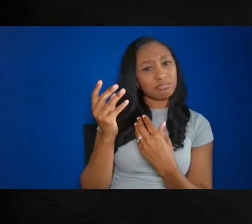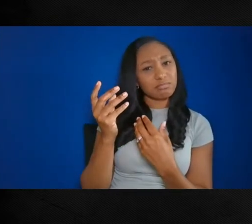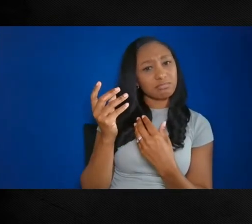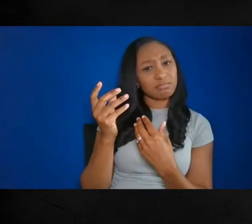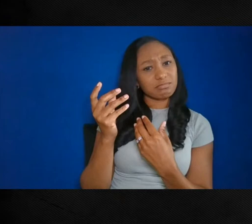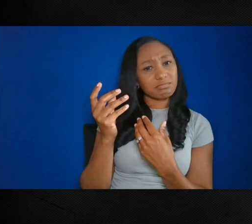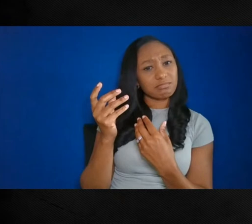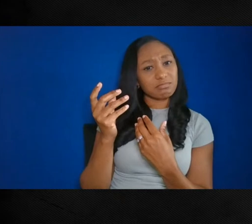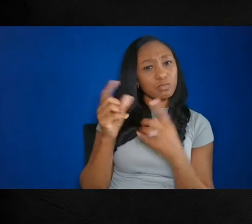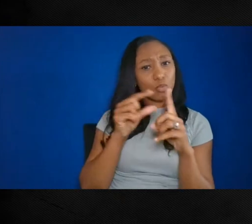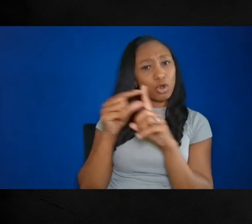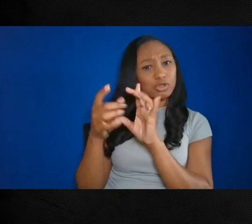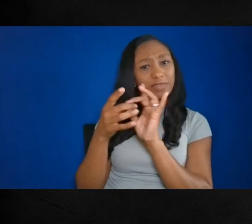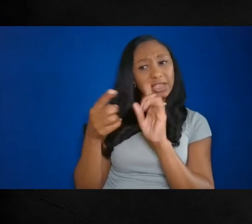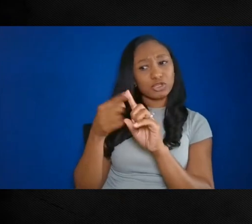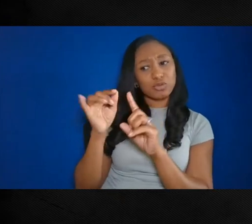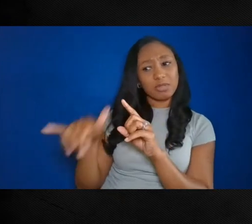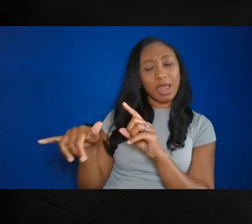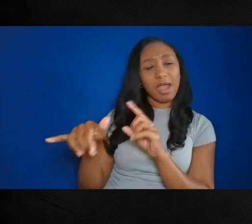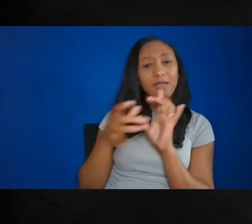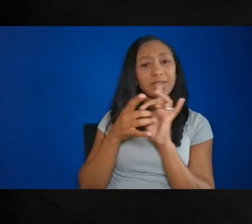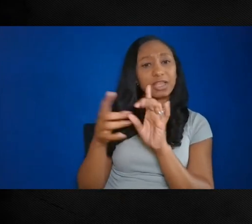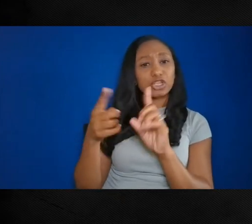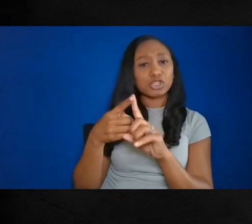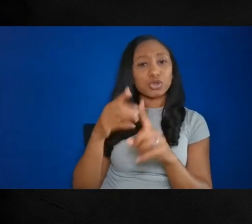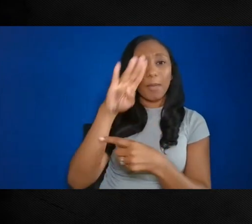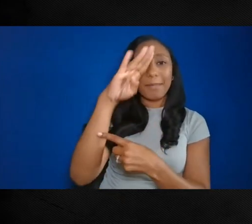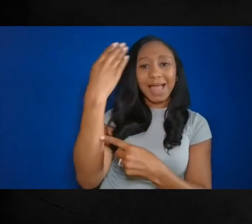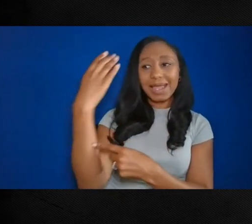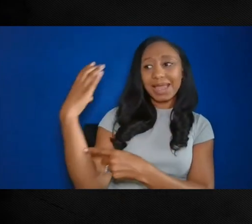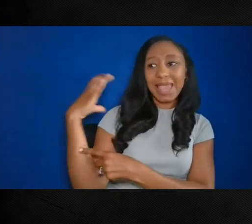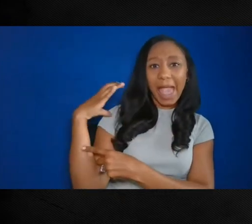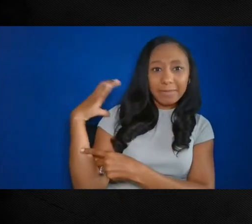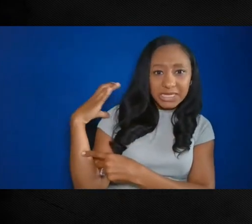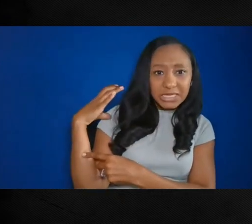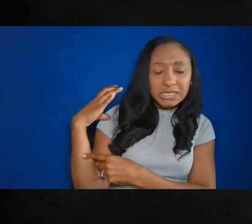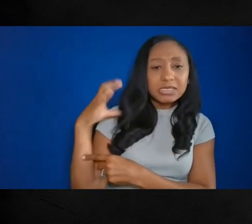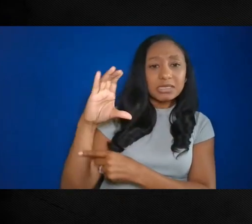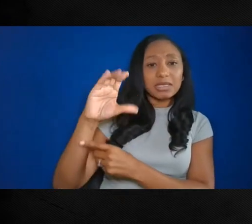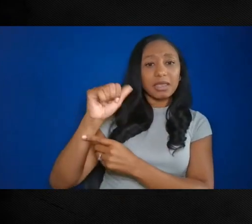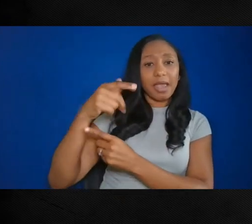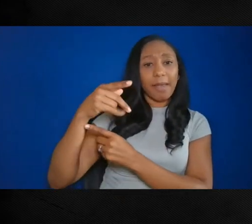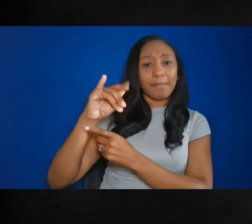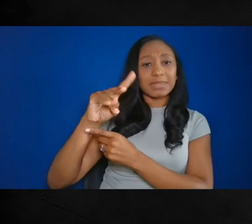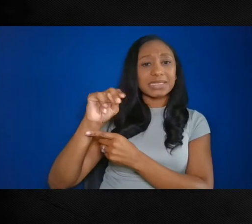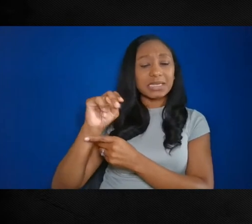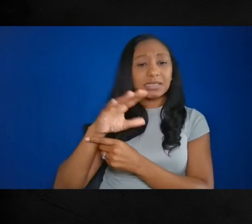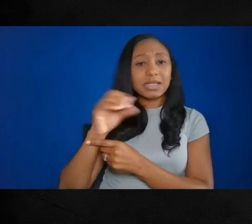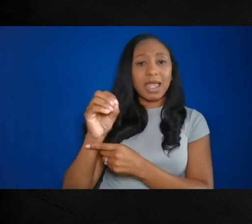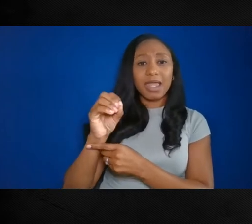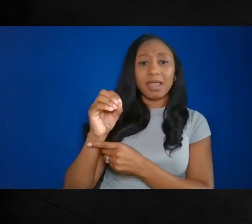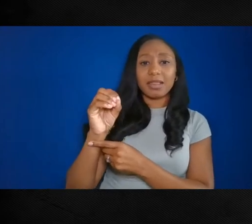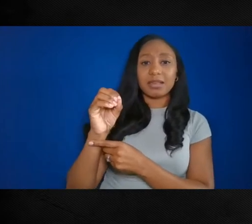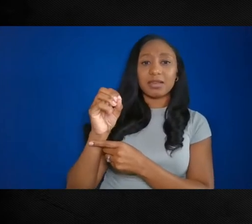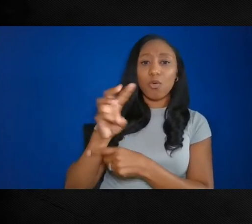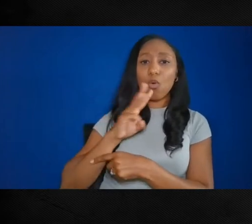of Black watermen, Black captains, and particularly remembrances of